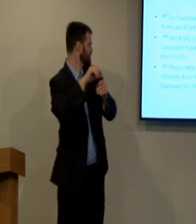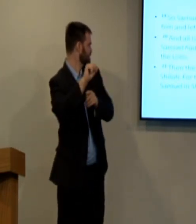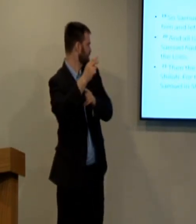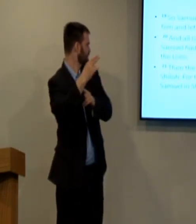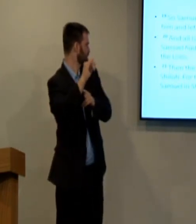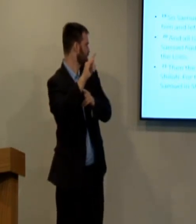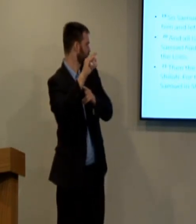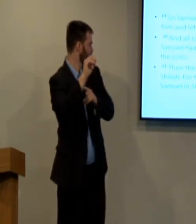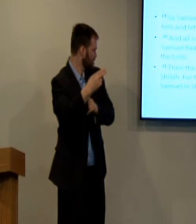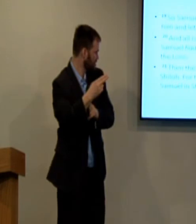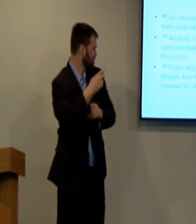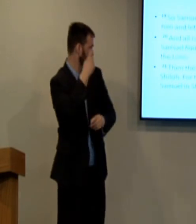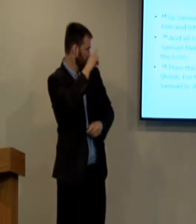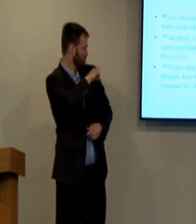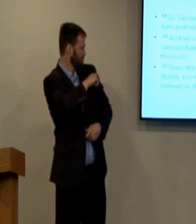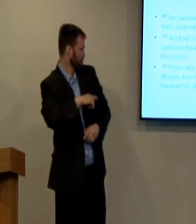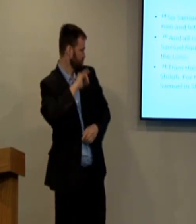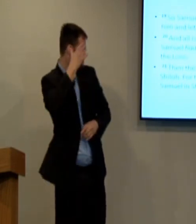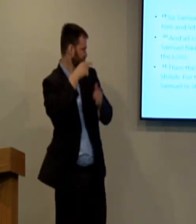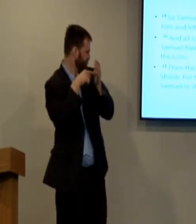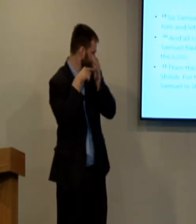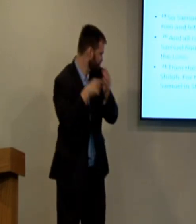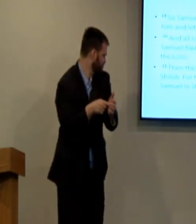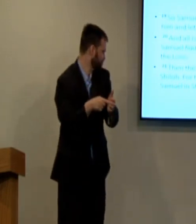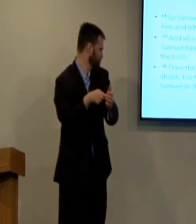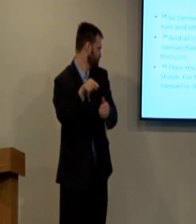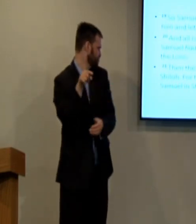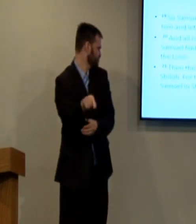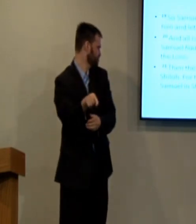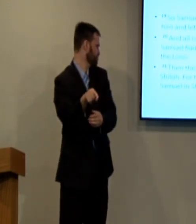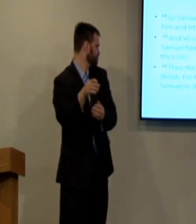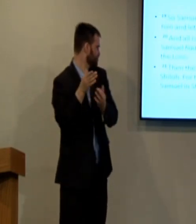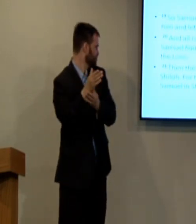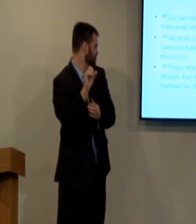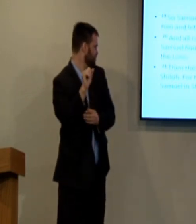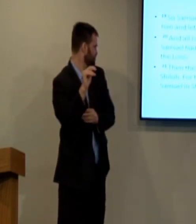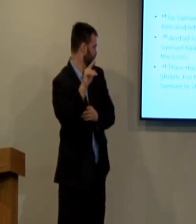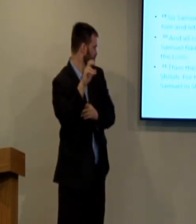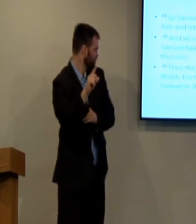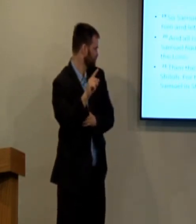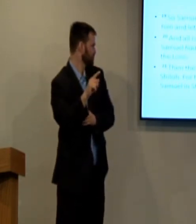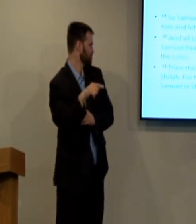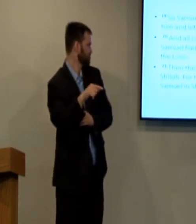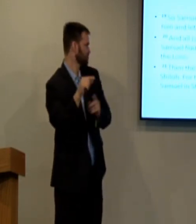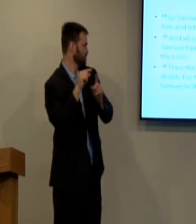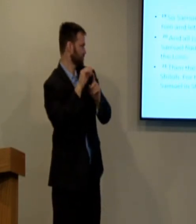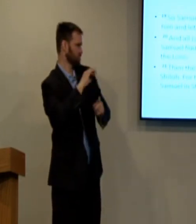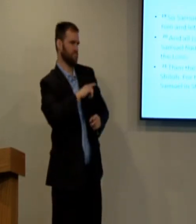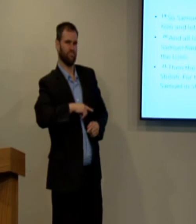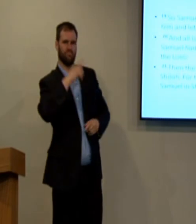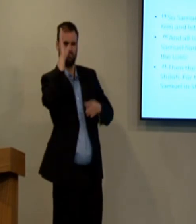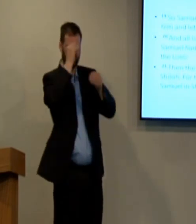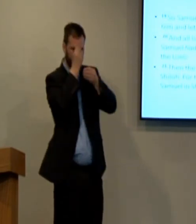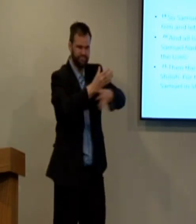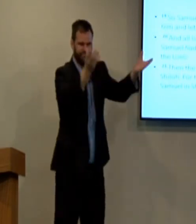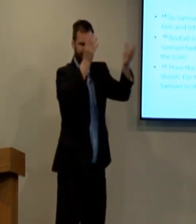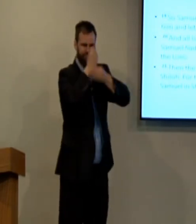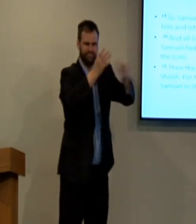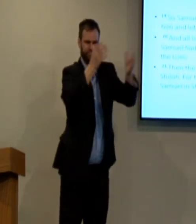Then the Lord Yahweh appeared again in Shiloh where the Lord Yahweh revealed himself to Samuel in Shiloh by the